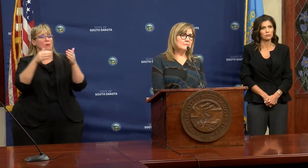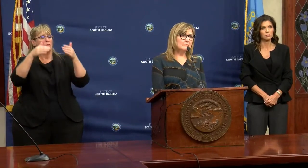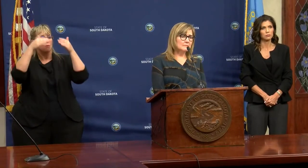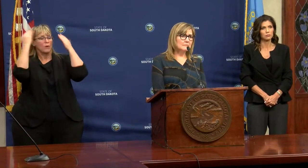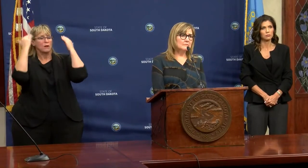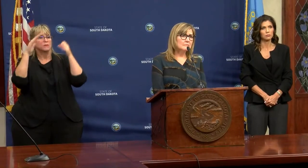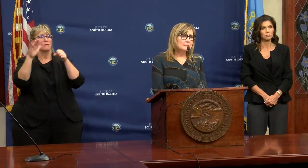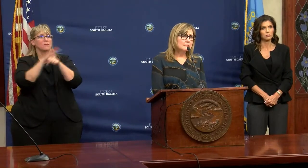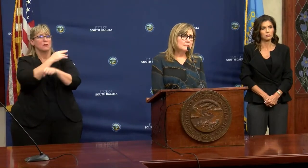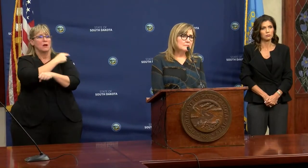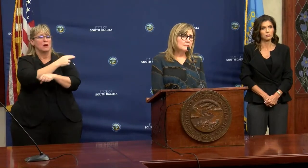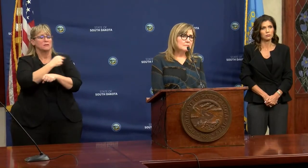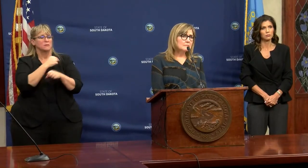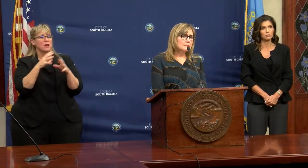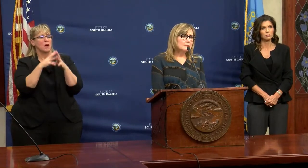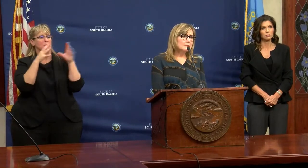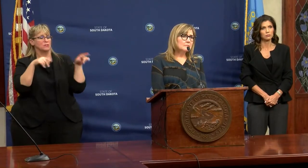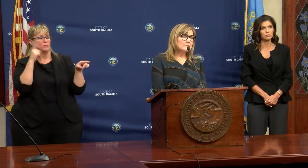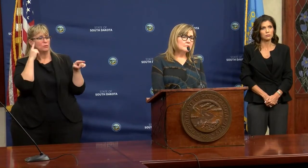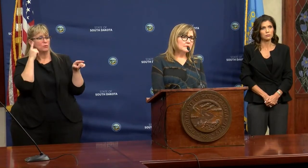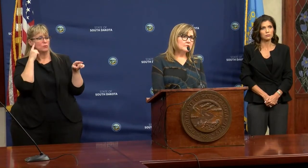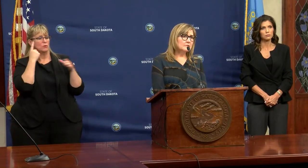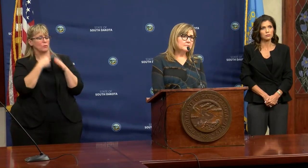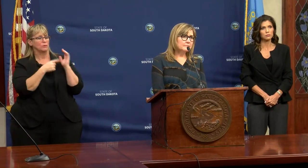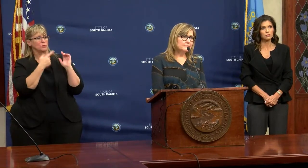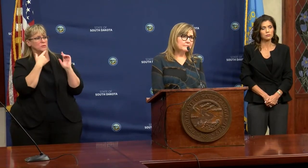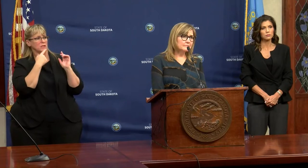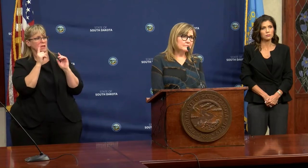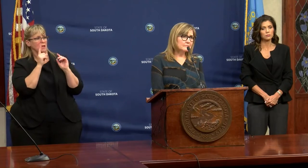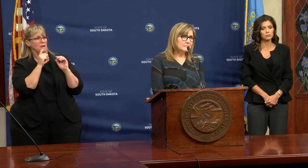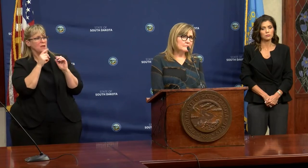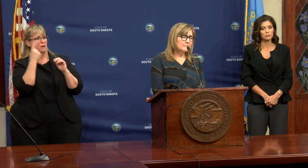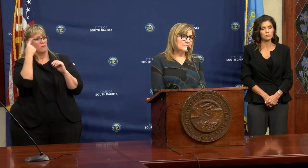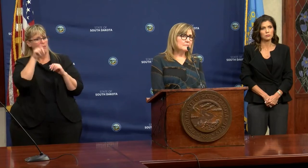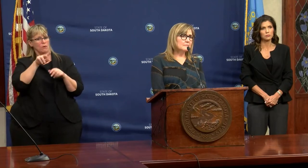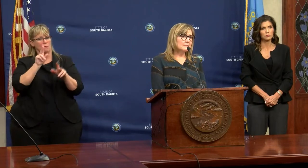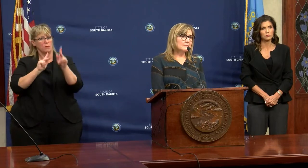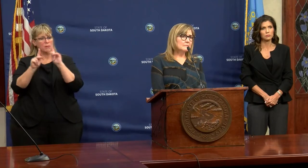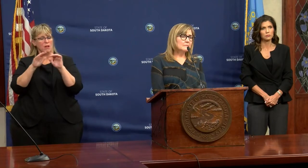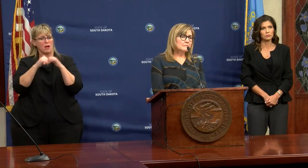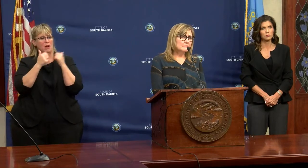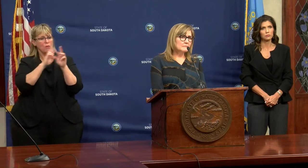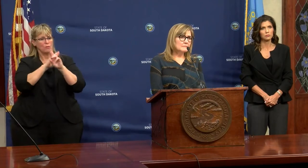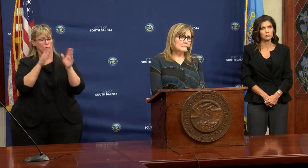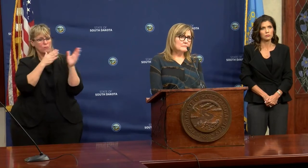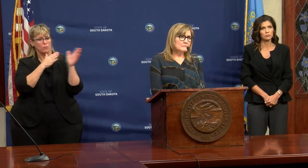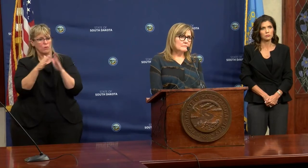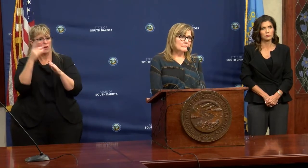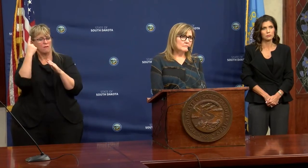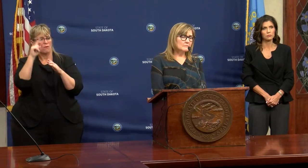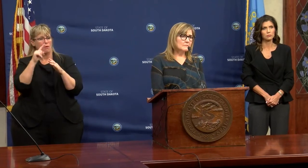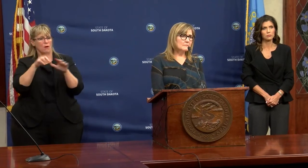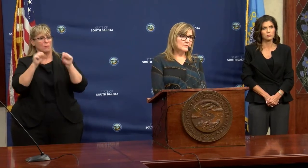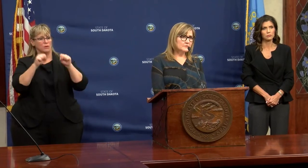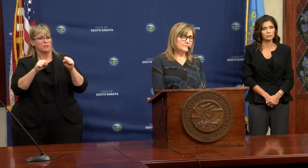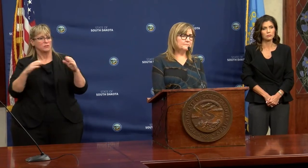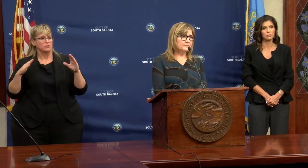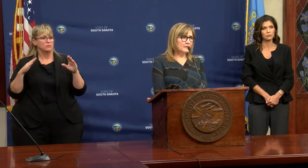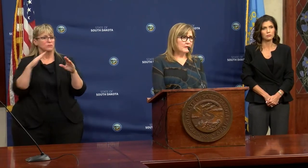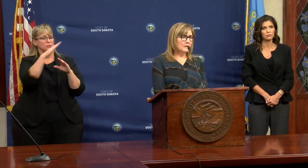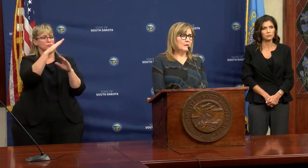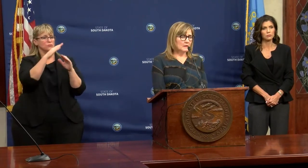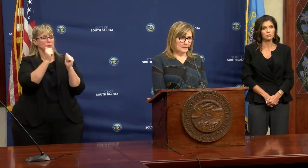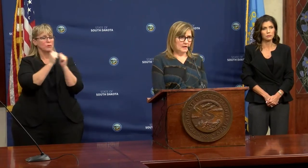hospitals are. How much have you heard of that? And what would you say to people saying that? And how prepared are we for a potential surge going into the